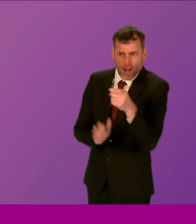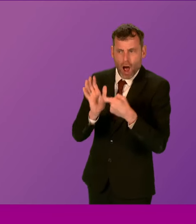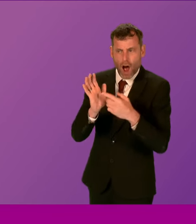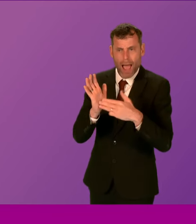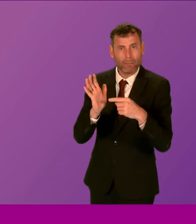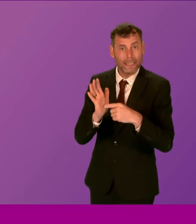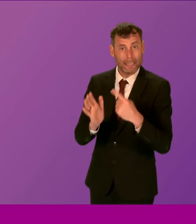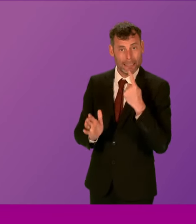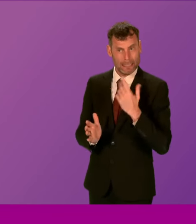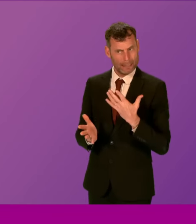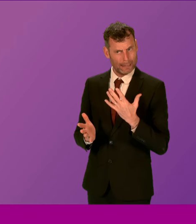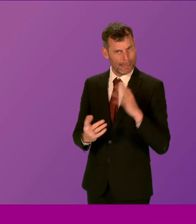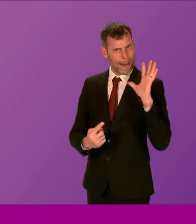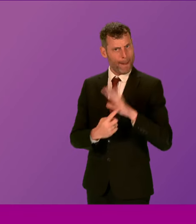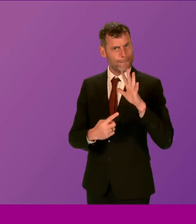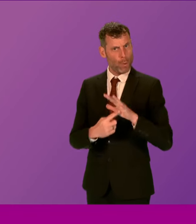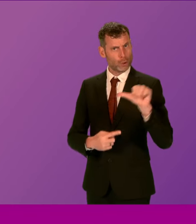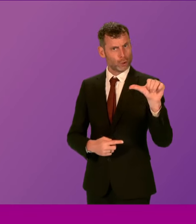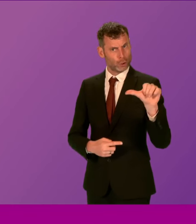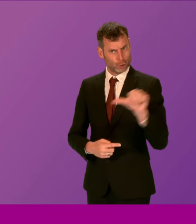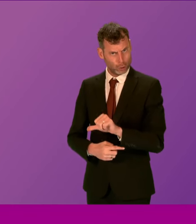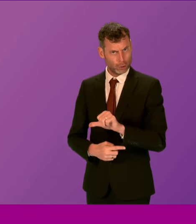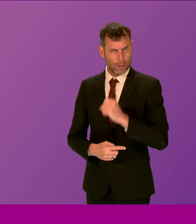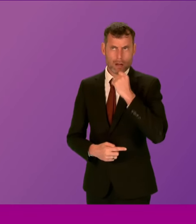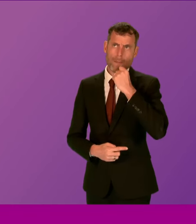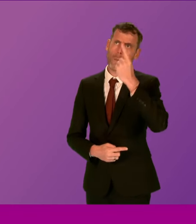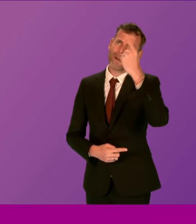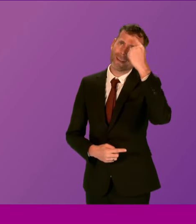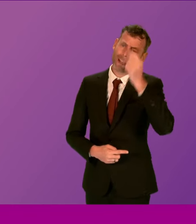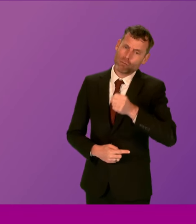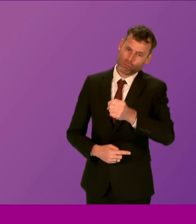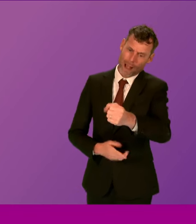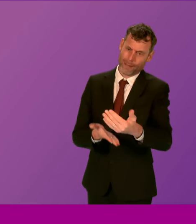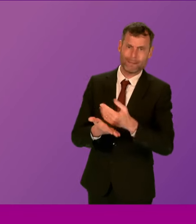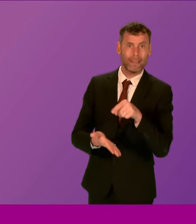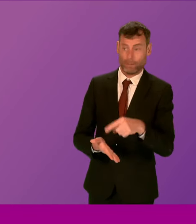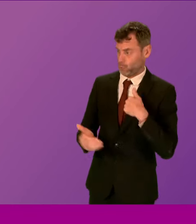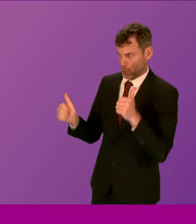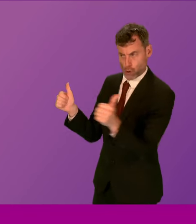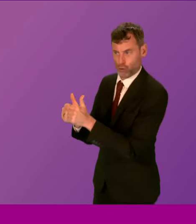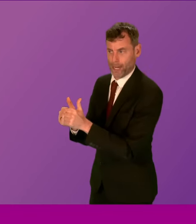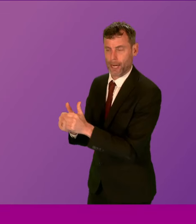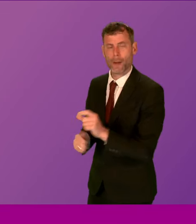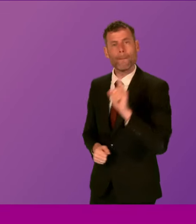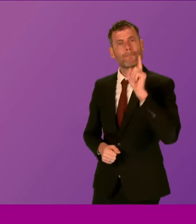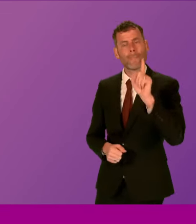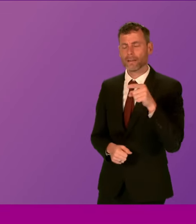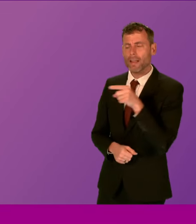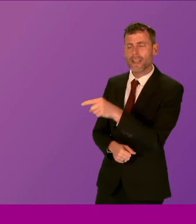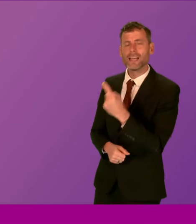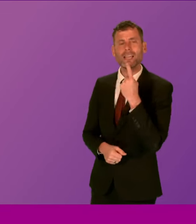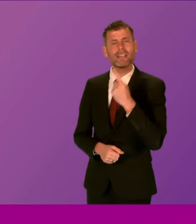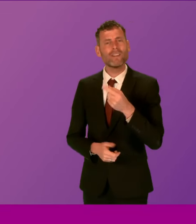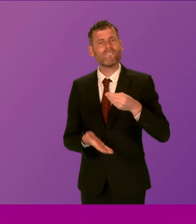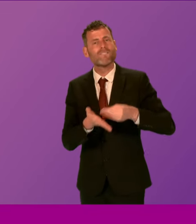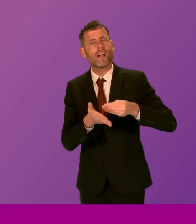rail safety should absolutely be prioritised. However, we don't agree with their assertion that rail